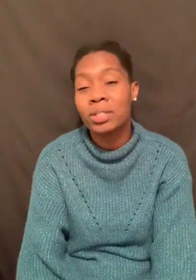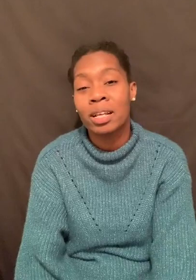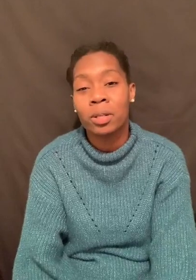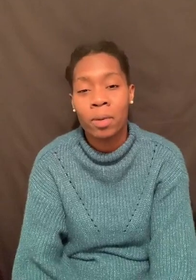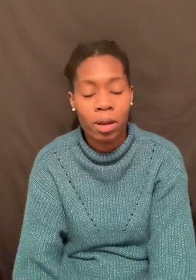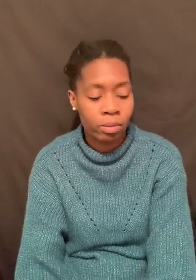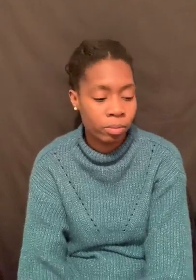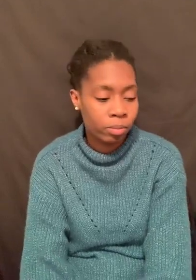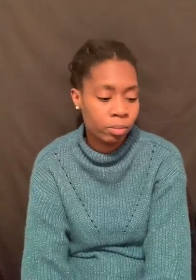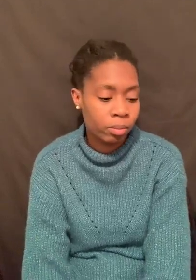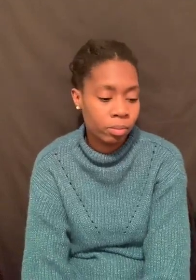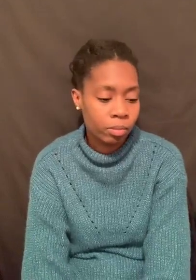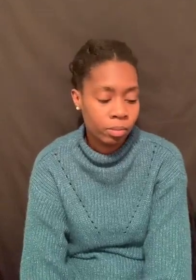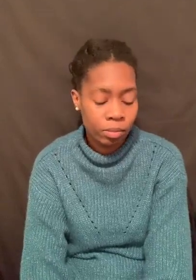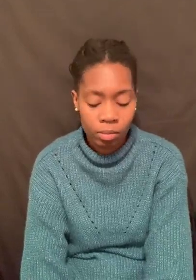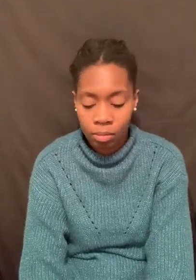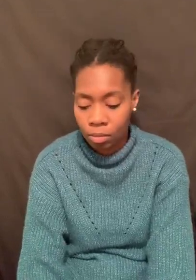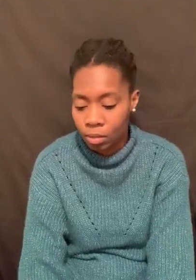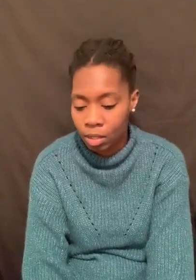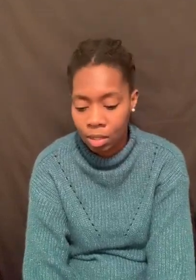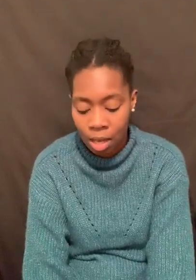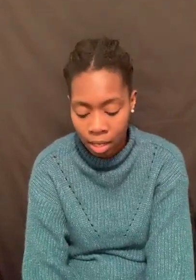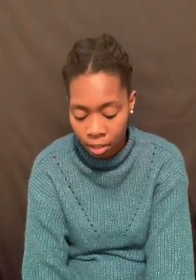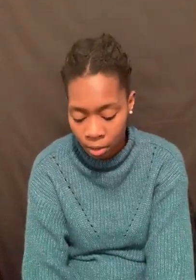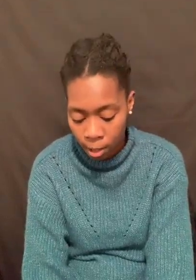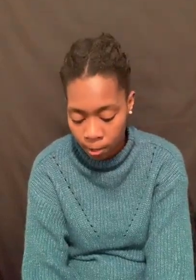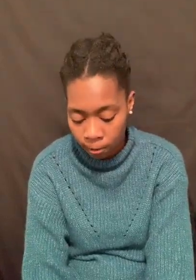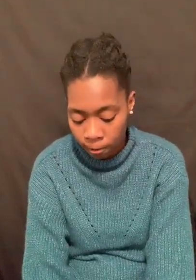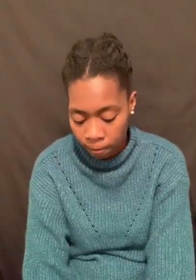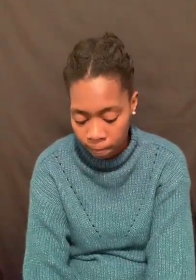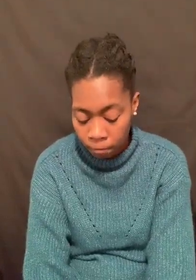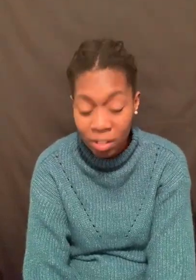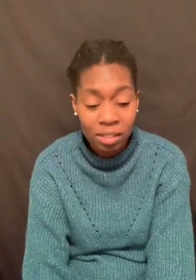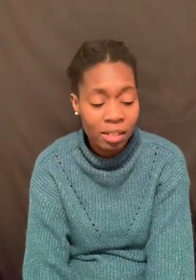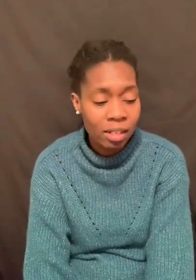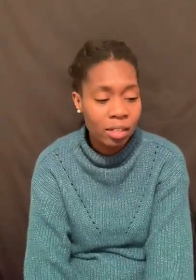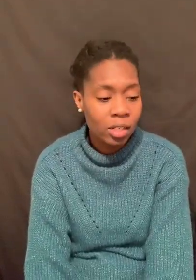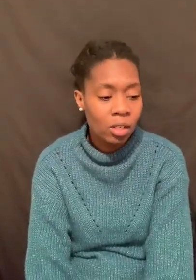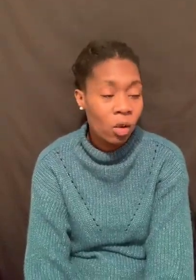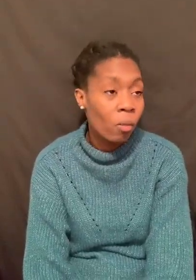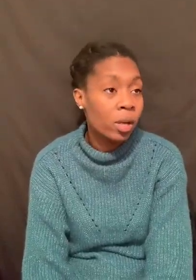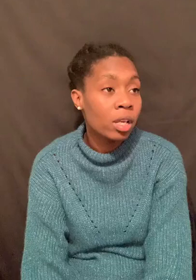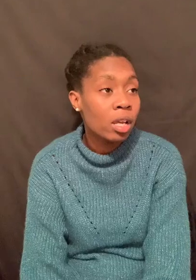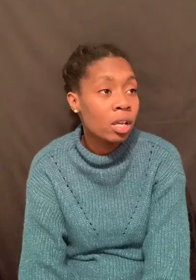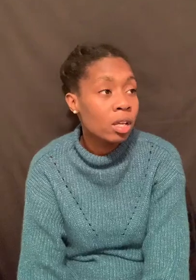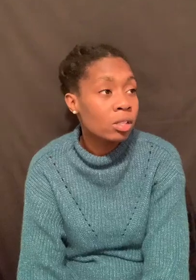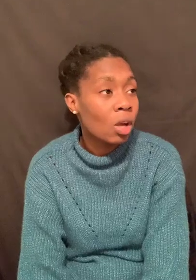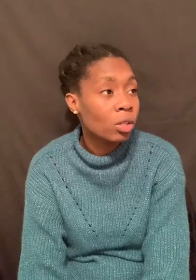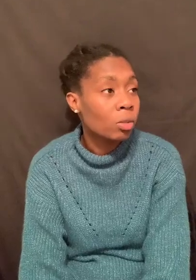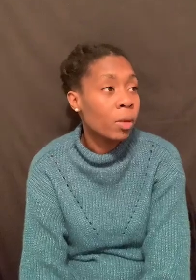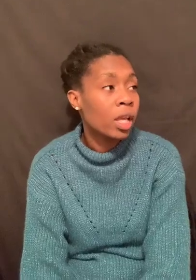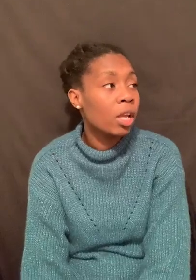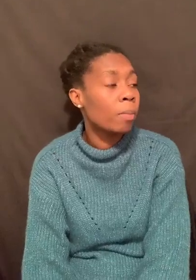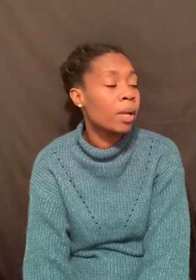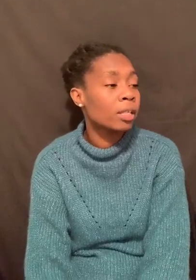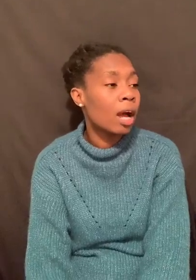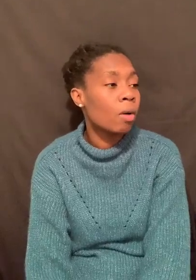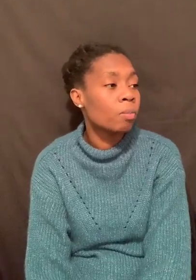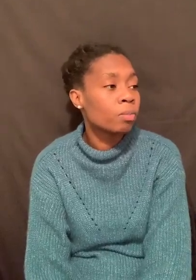words didn't hit the ground. They did not hit the ground. Yes, did. When he talked, when he picked out